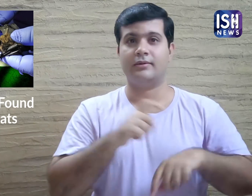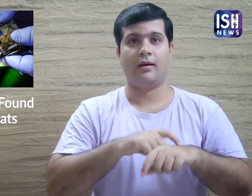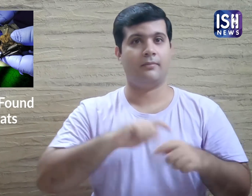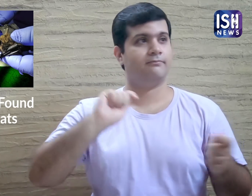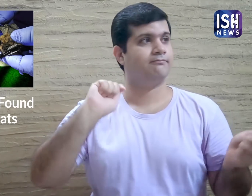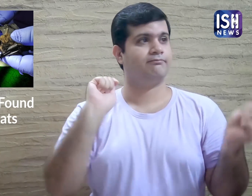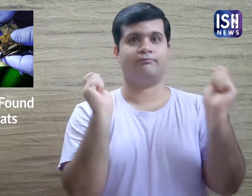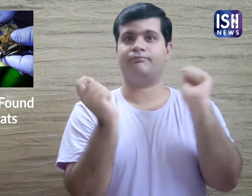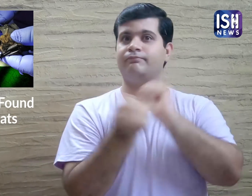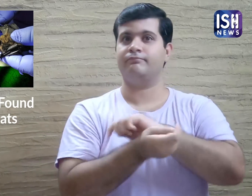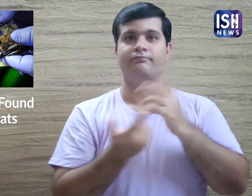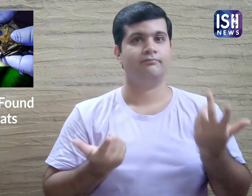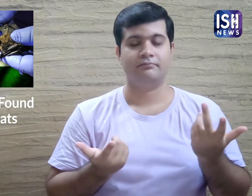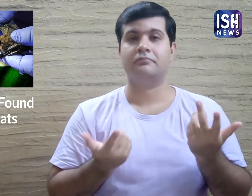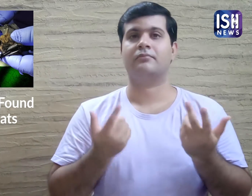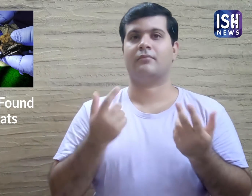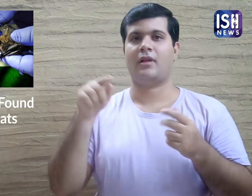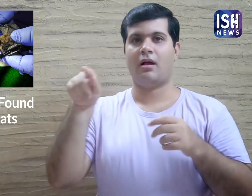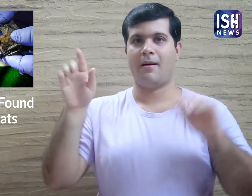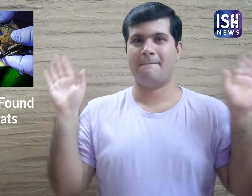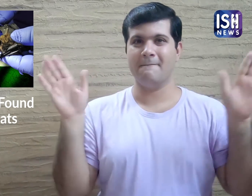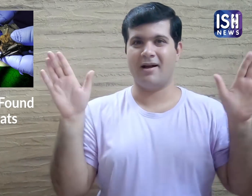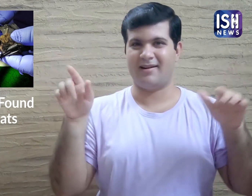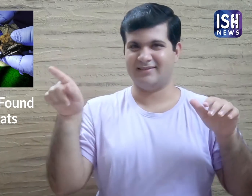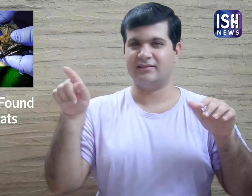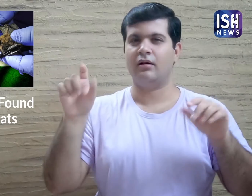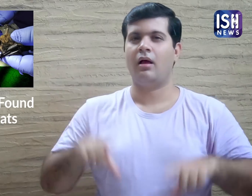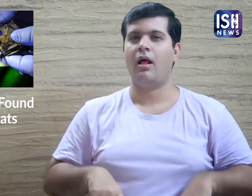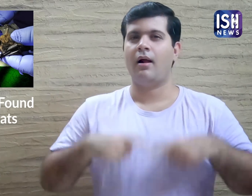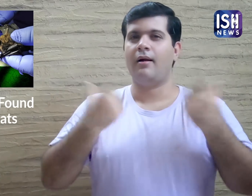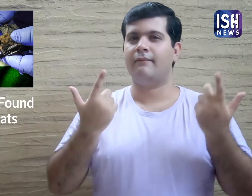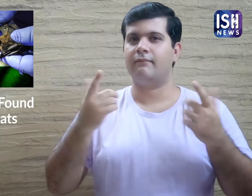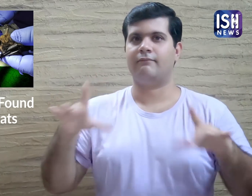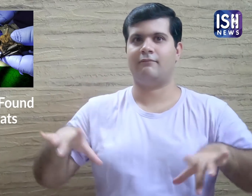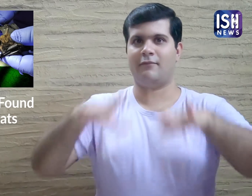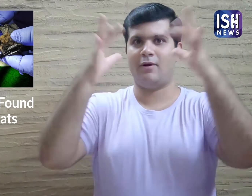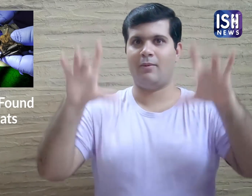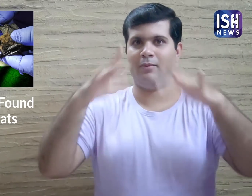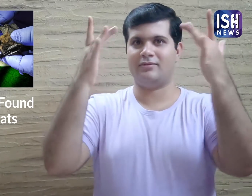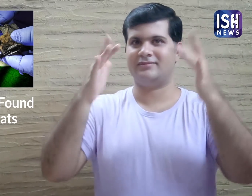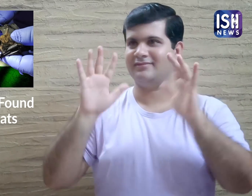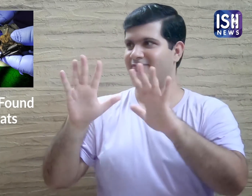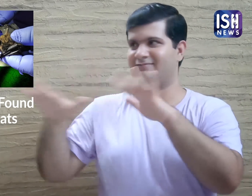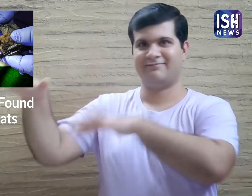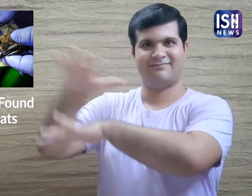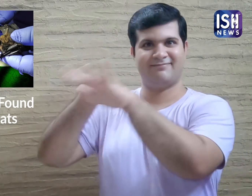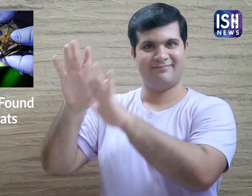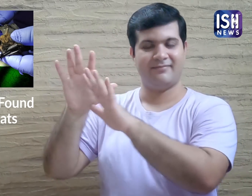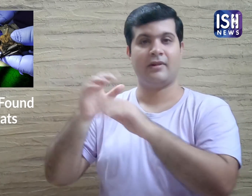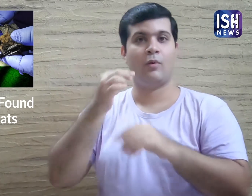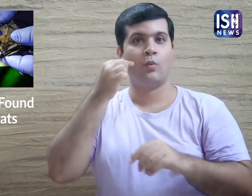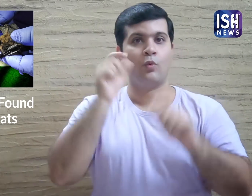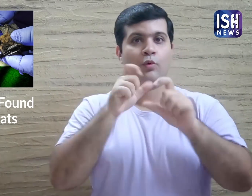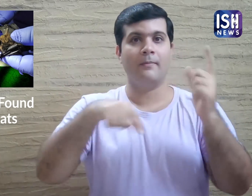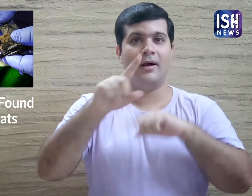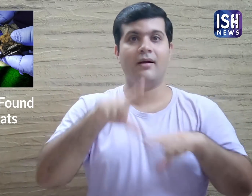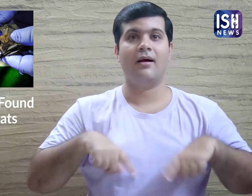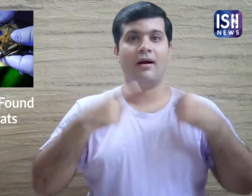Now the times have changed. Earlier bats were confined to the forests and humans to cities.